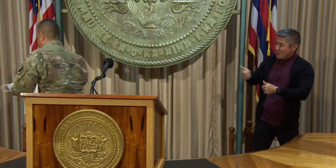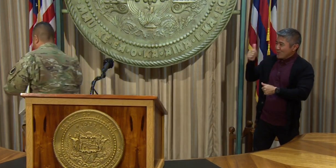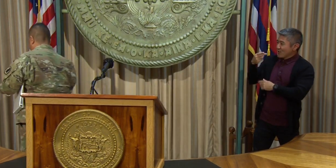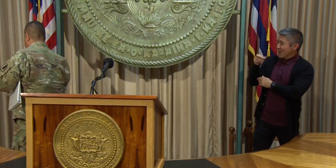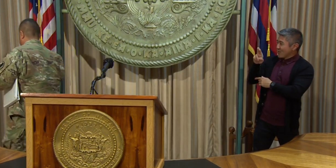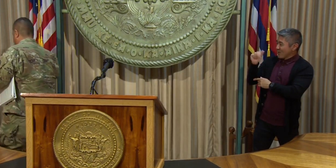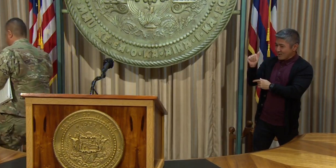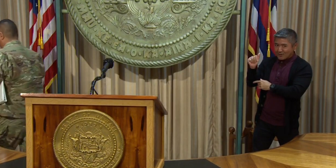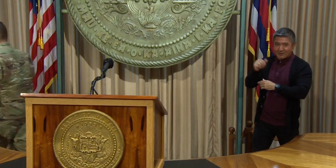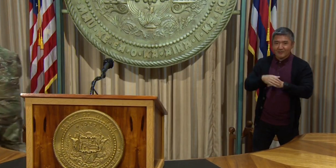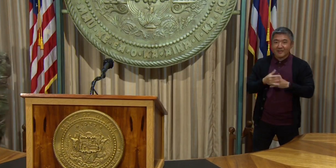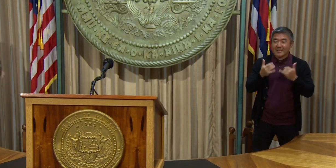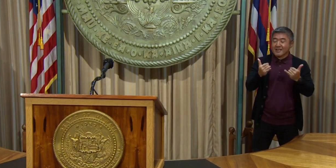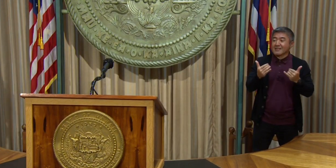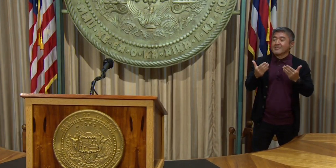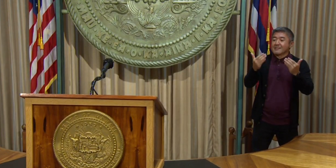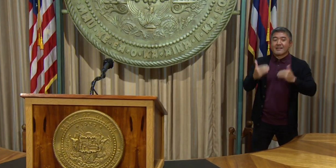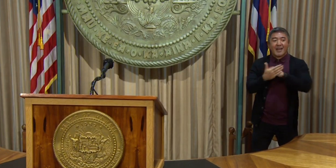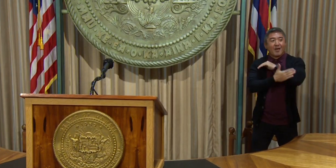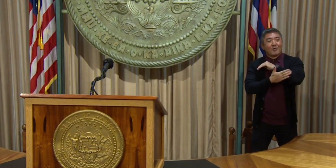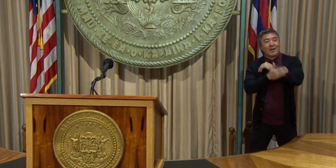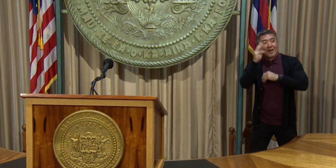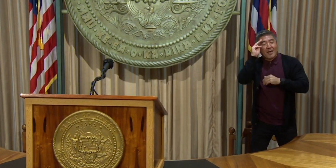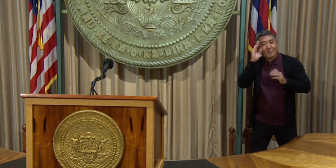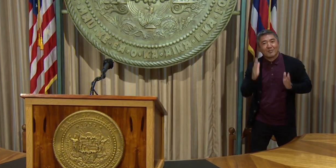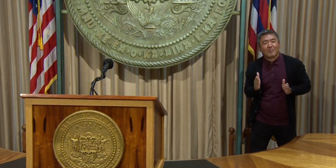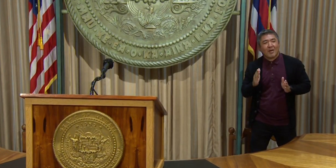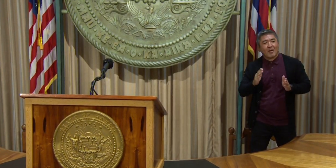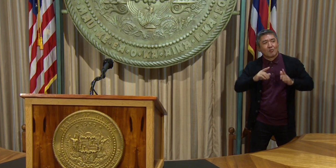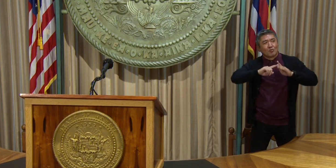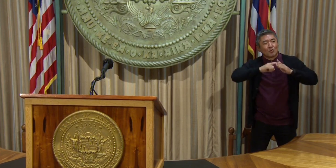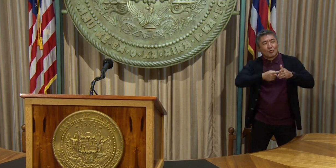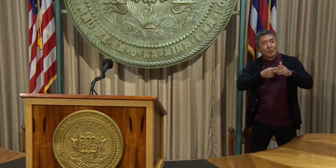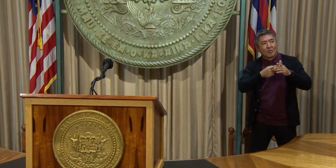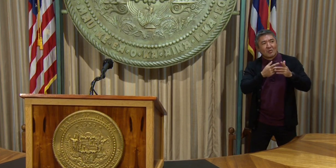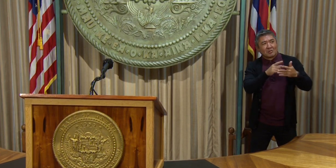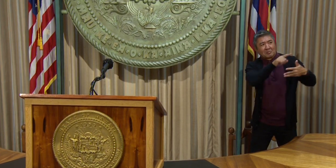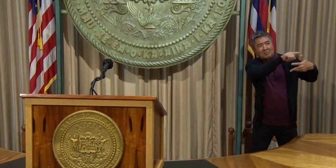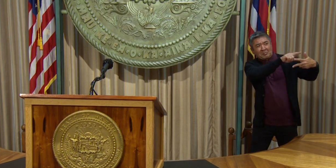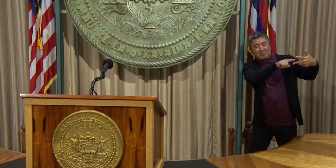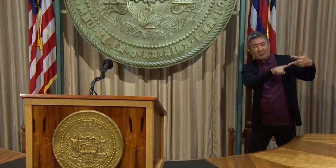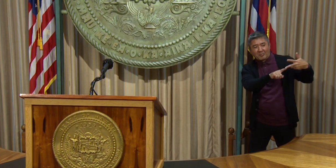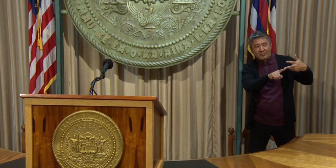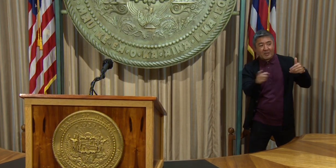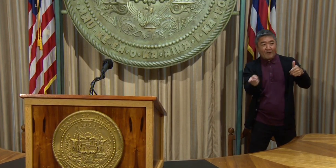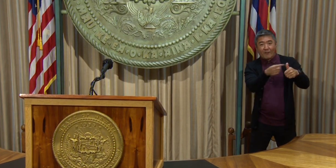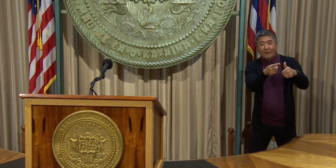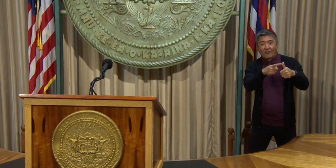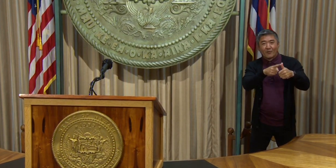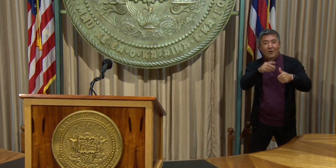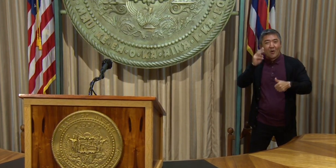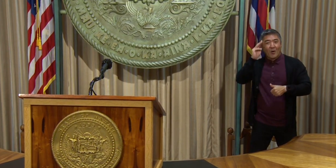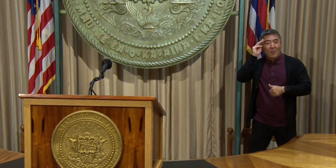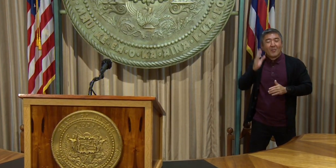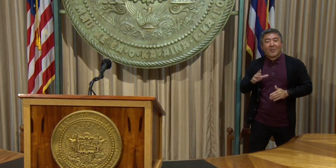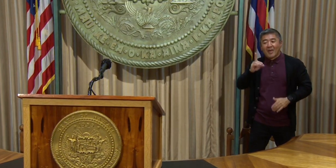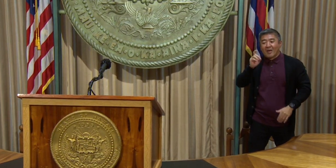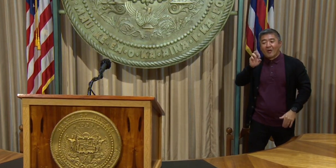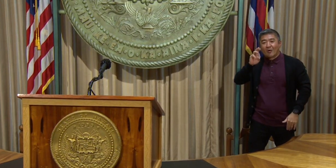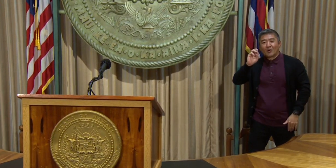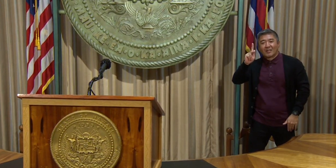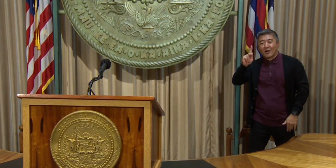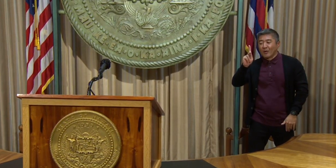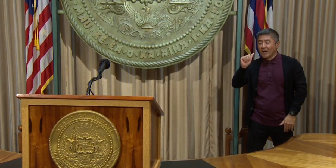Moving on to our county mayors. We'll go to them virtually. First up would be Mayor Derek Kawakami,